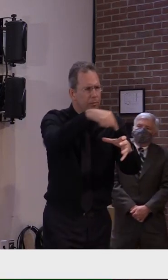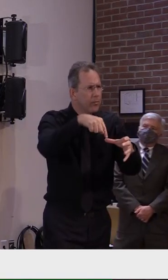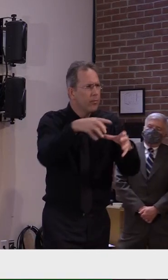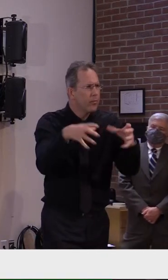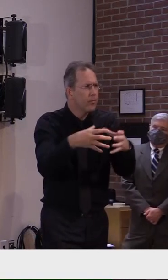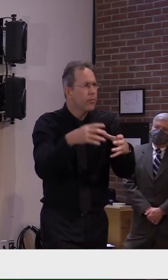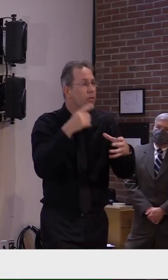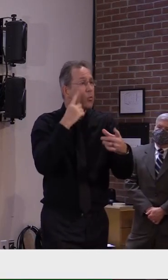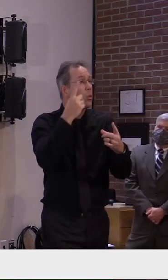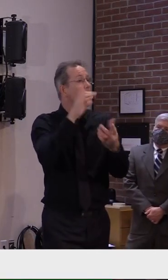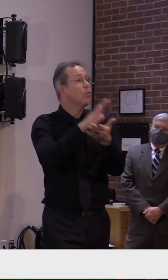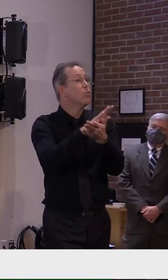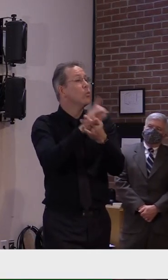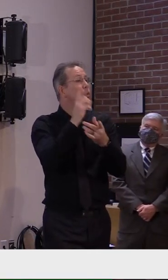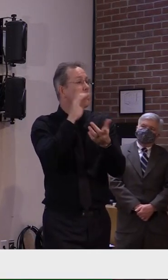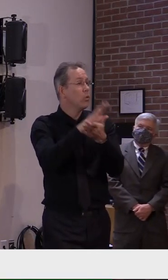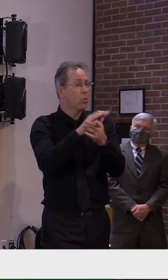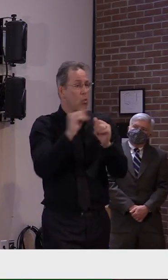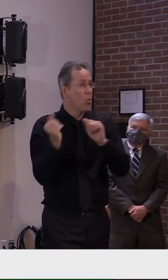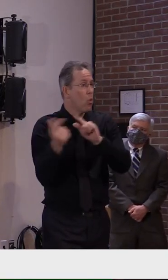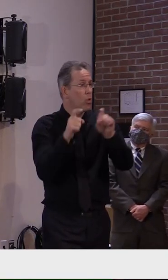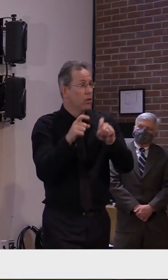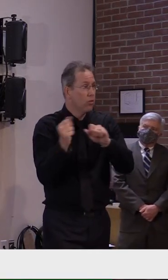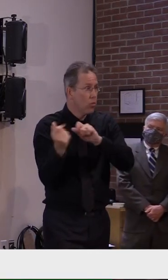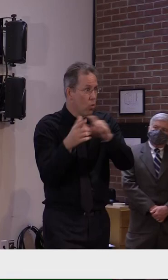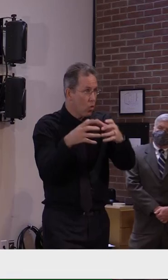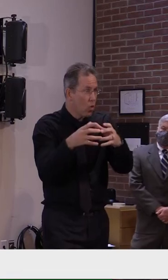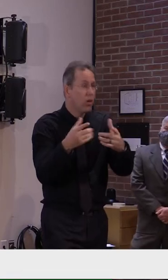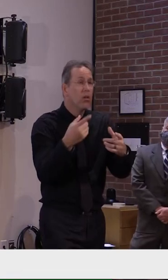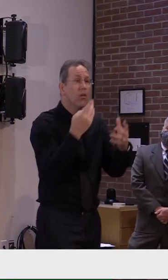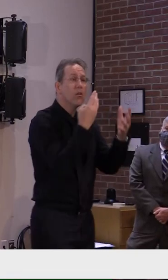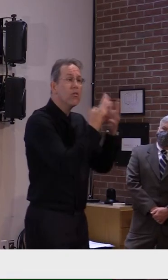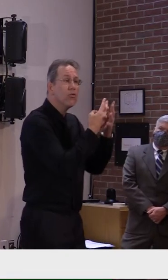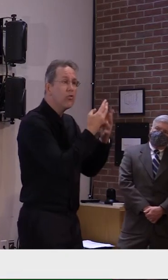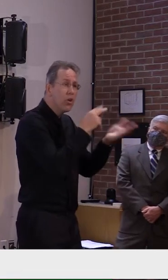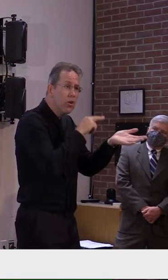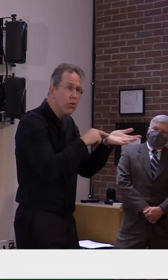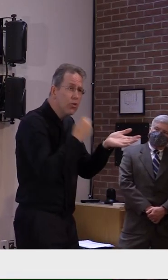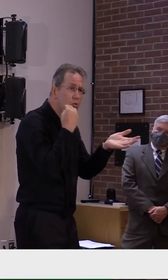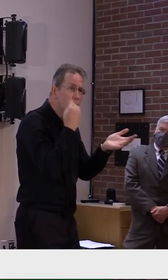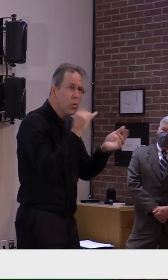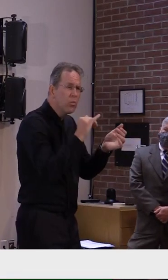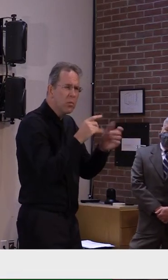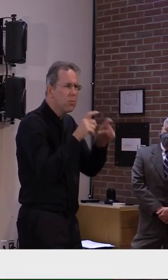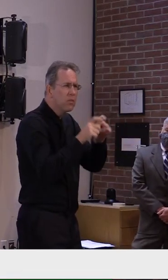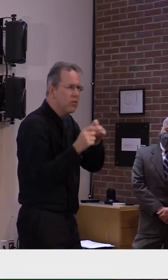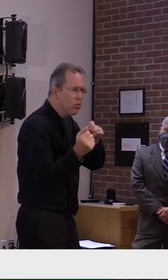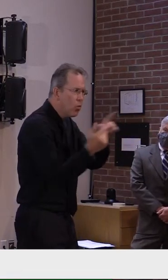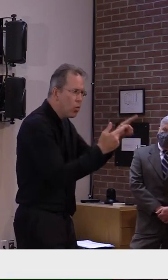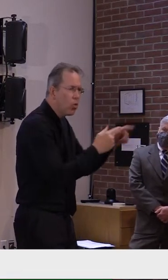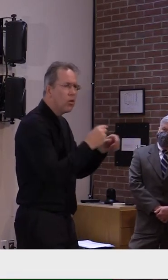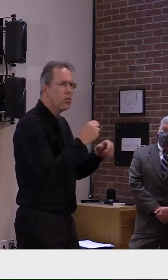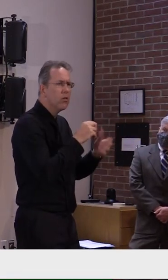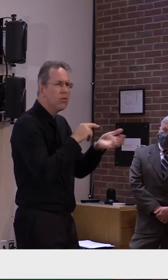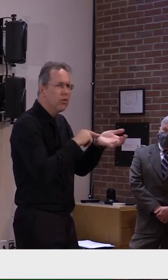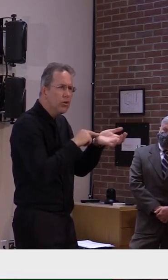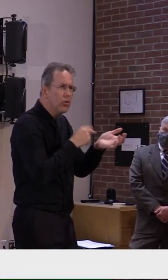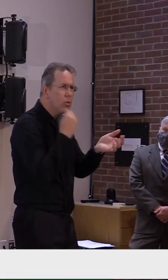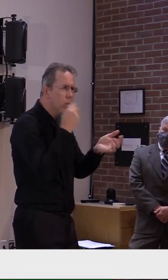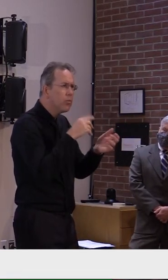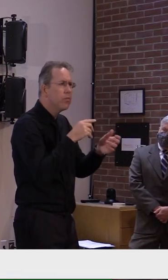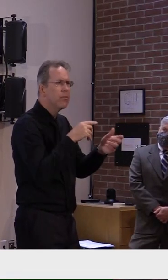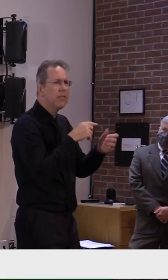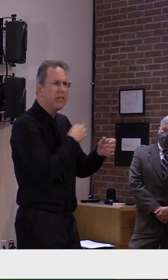care facilities, just like we've been doing in our correctional facilities, et cetera. The take-home message here is that each